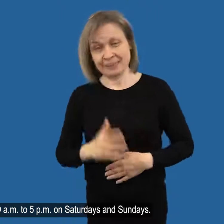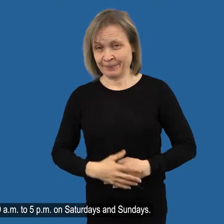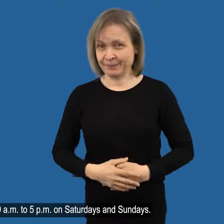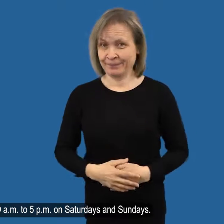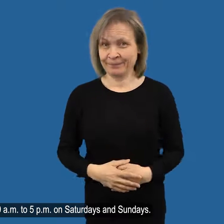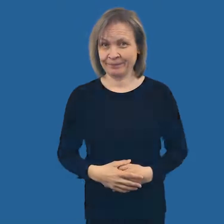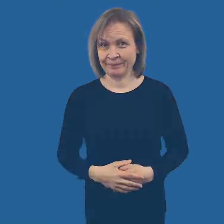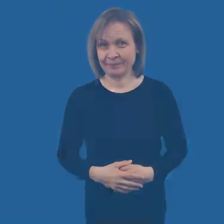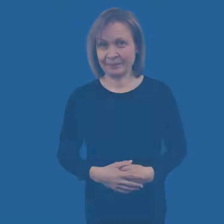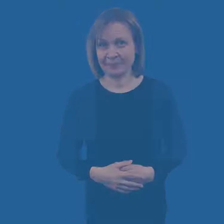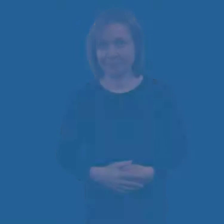We've for Dead forados is It's